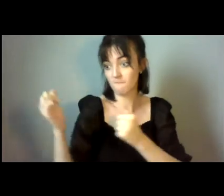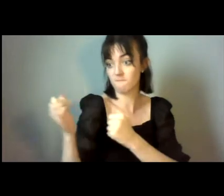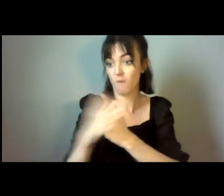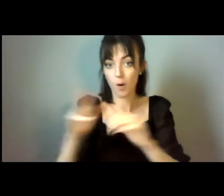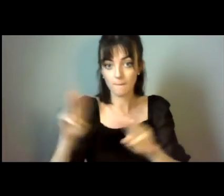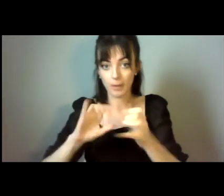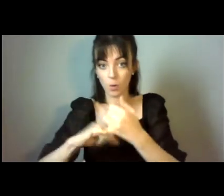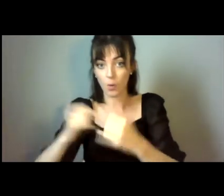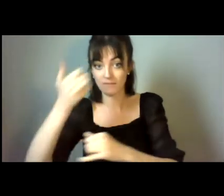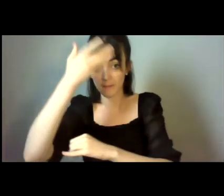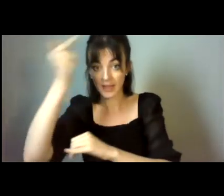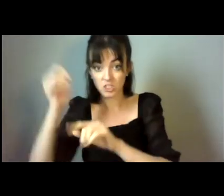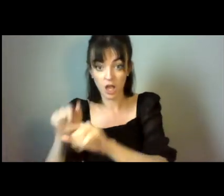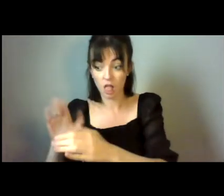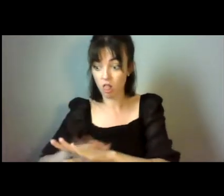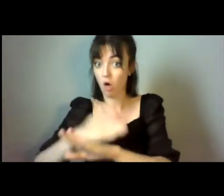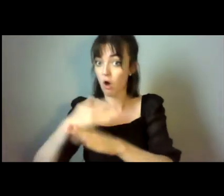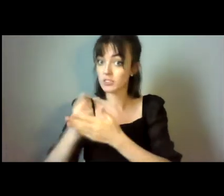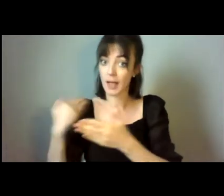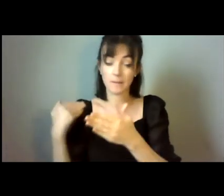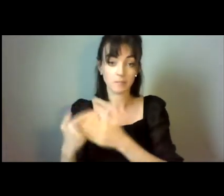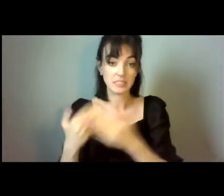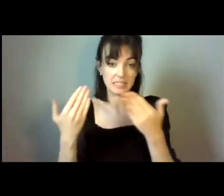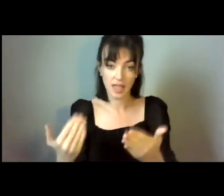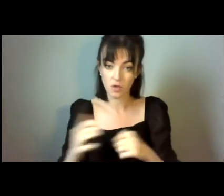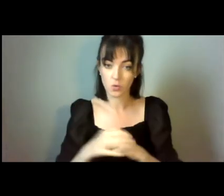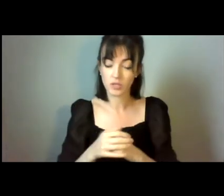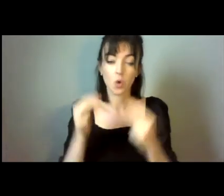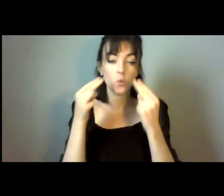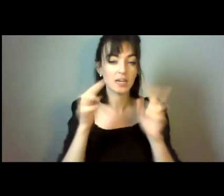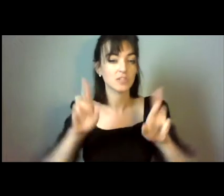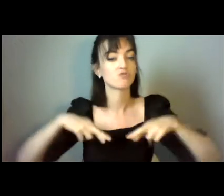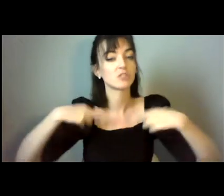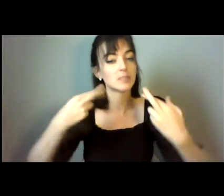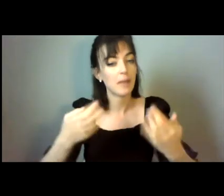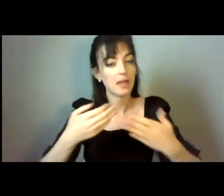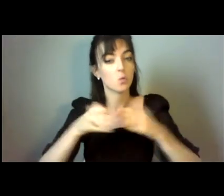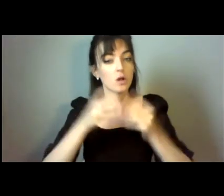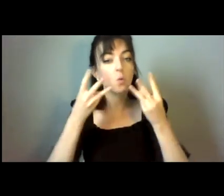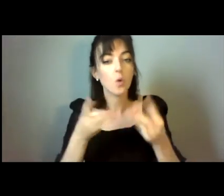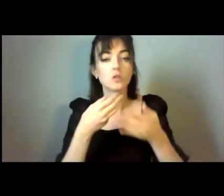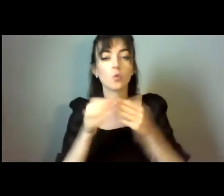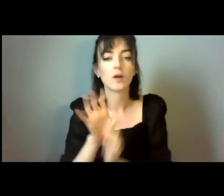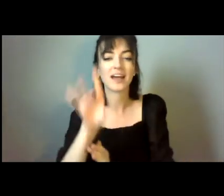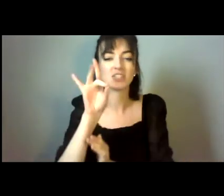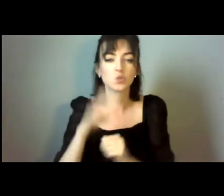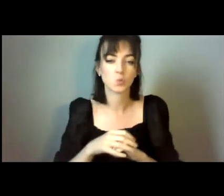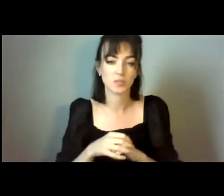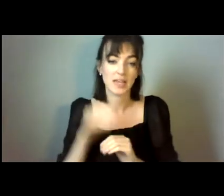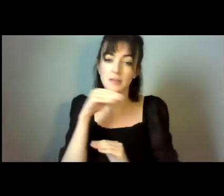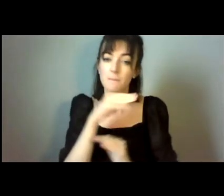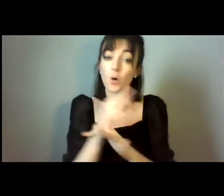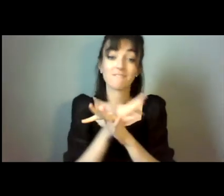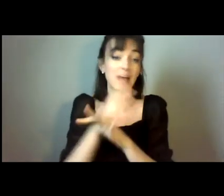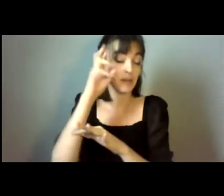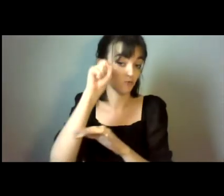until now. They will need to respect what we want and what we choose, and it's important to our families remember that.